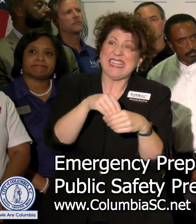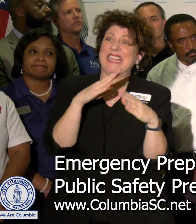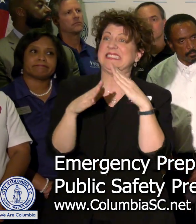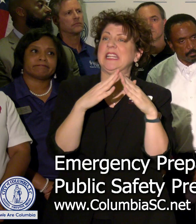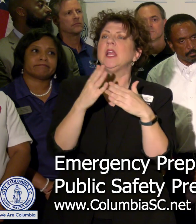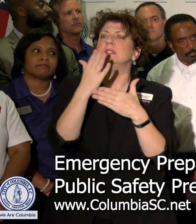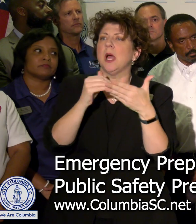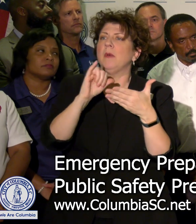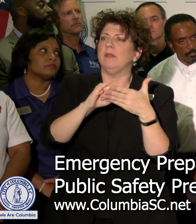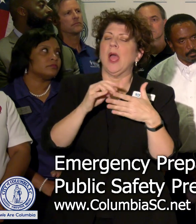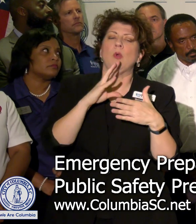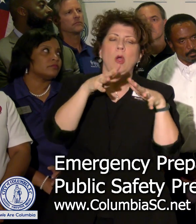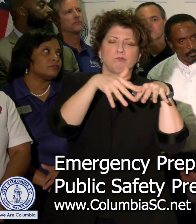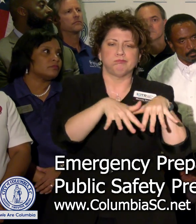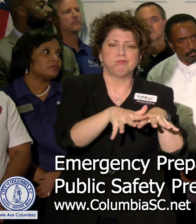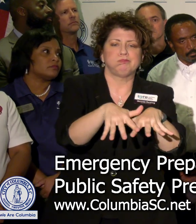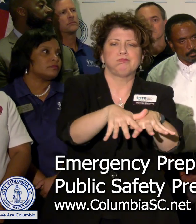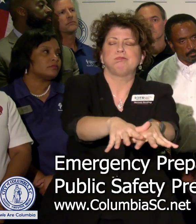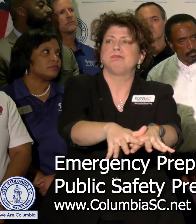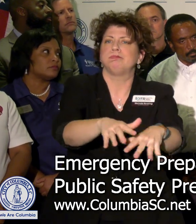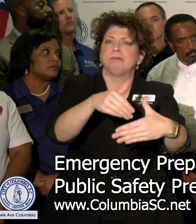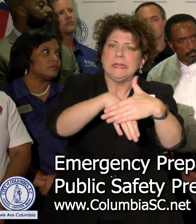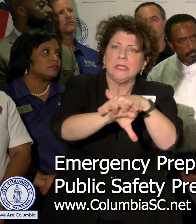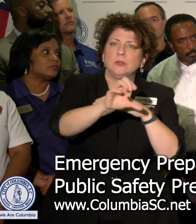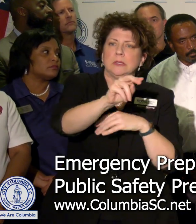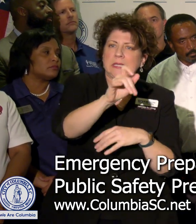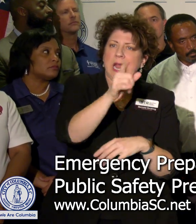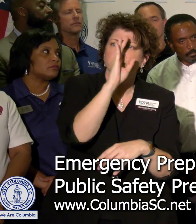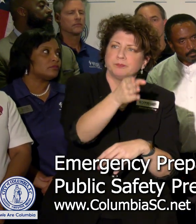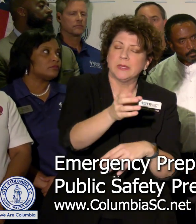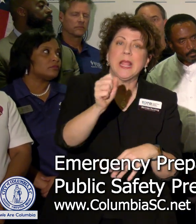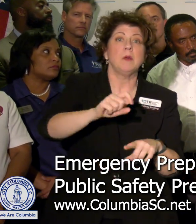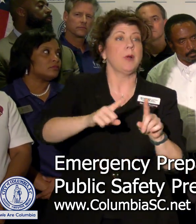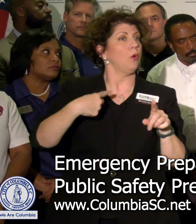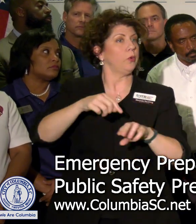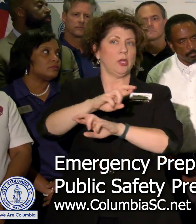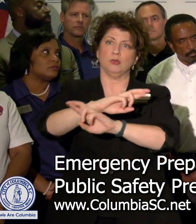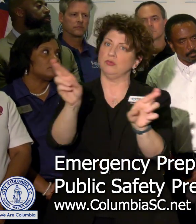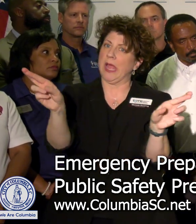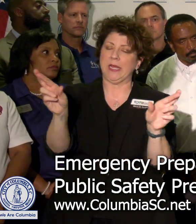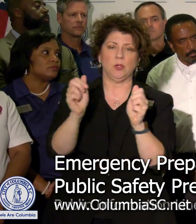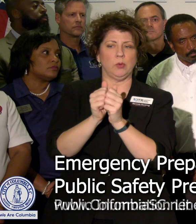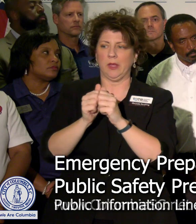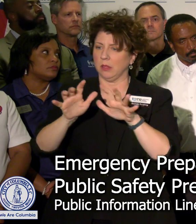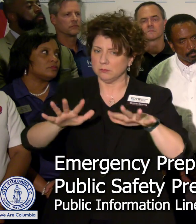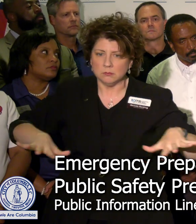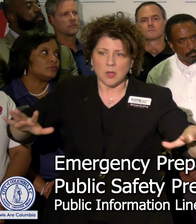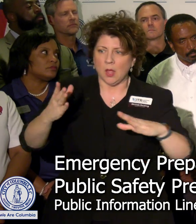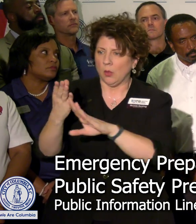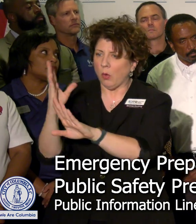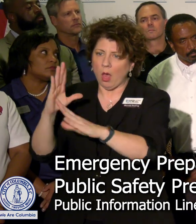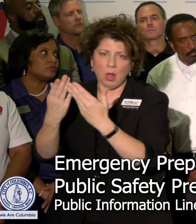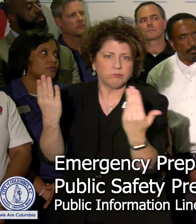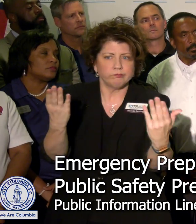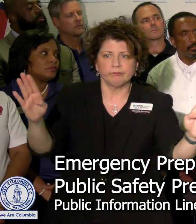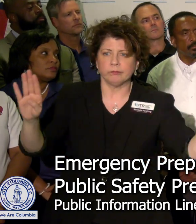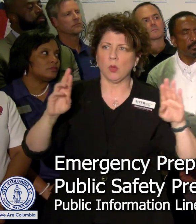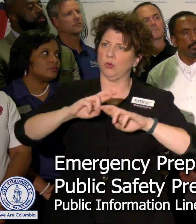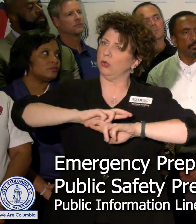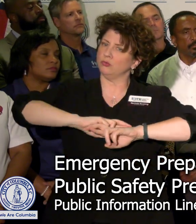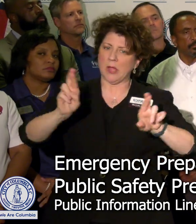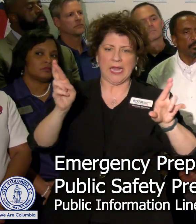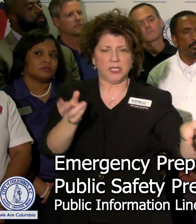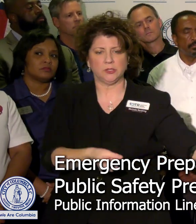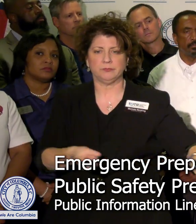drainage will go into the canal directly. We're prepared for that with the outlet structures to be able to evacuate that water